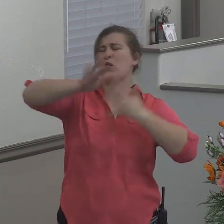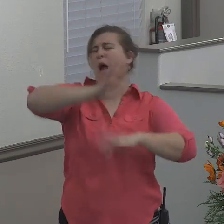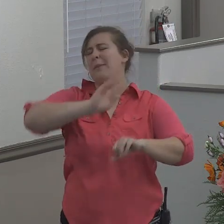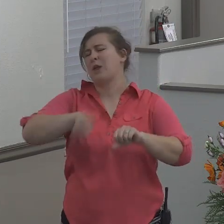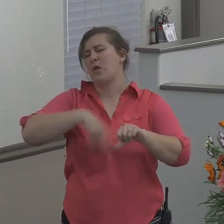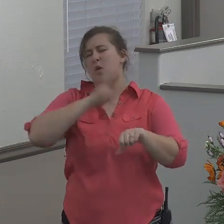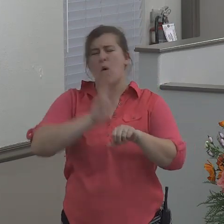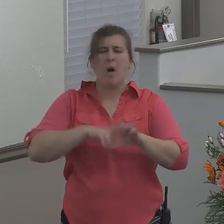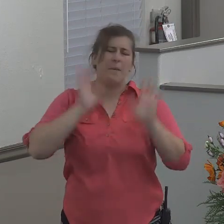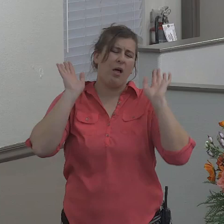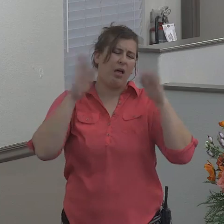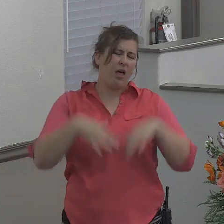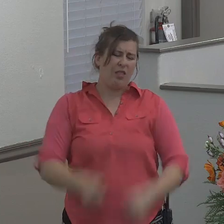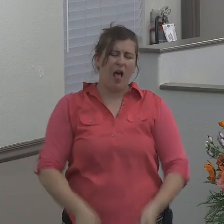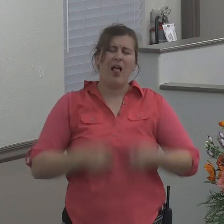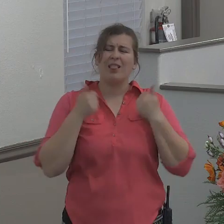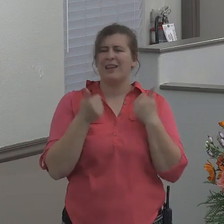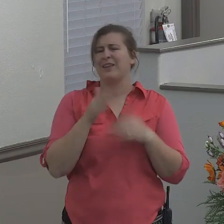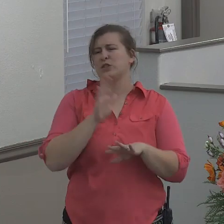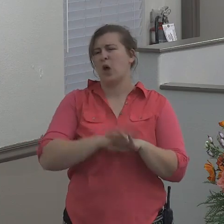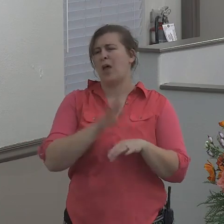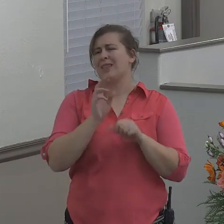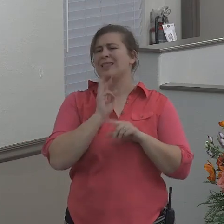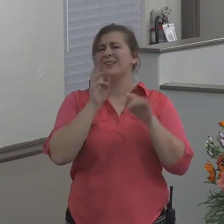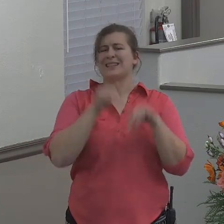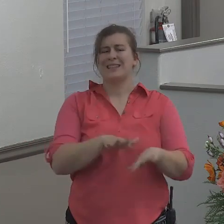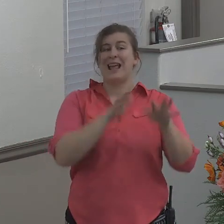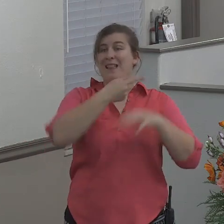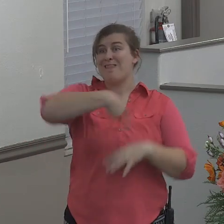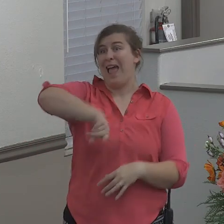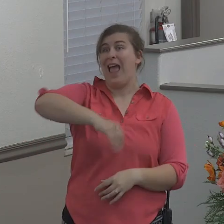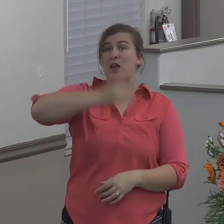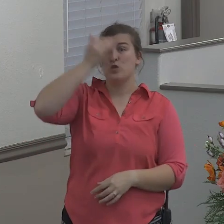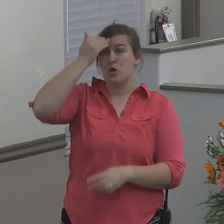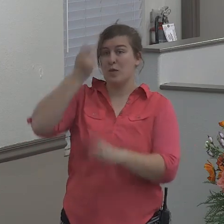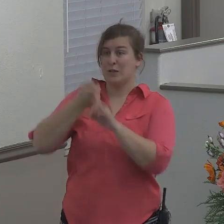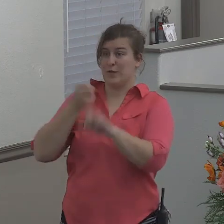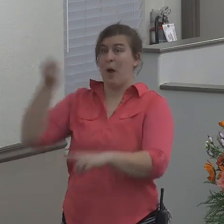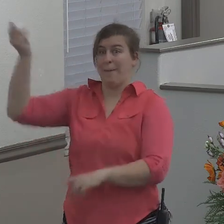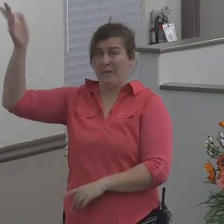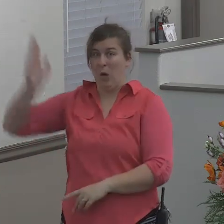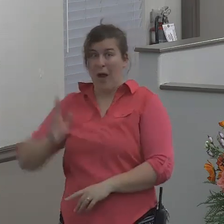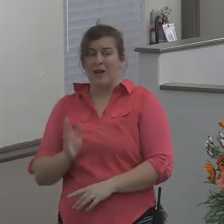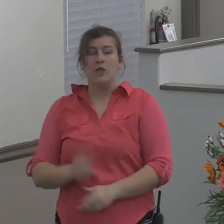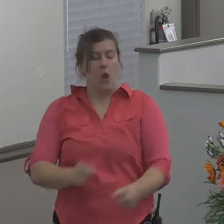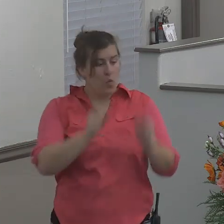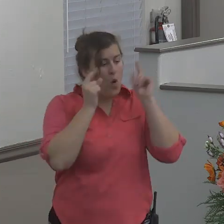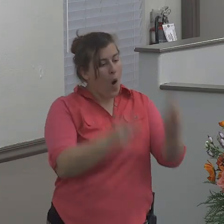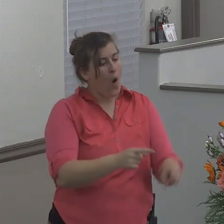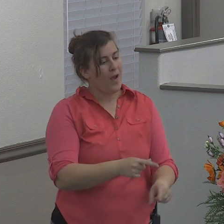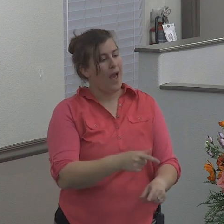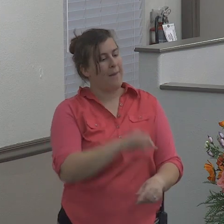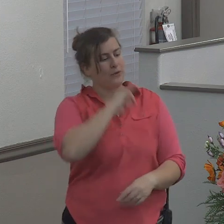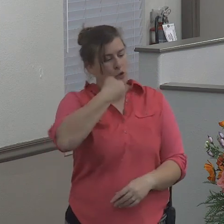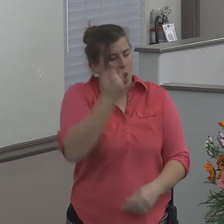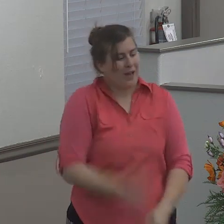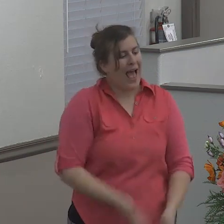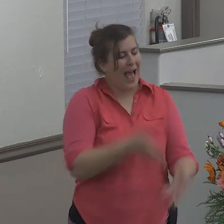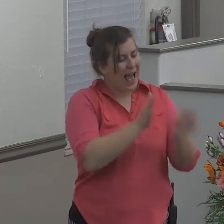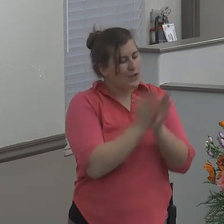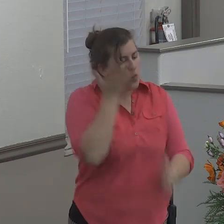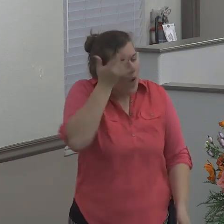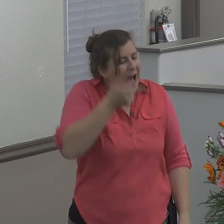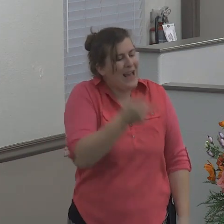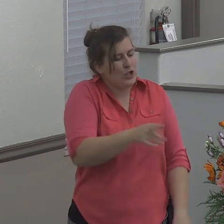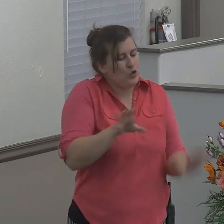lives on the sea, they knew this was a supernatural storm. They woke up Jonah and started asking why he